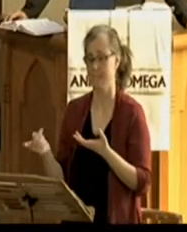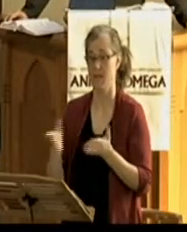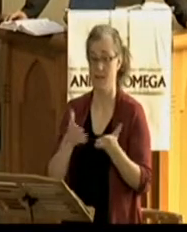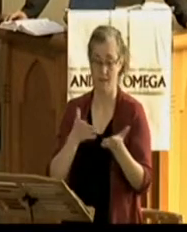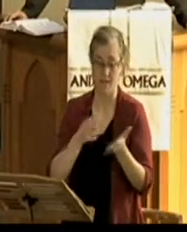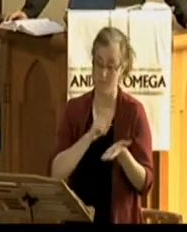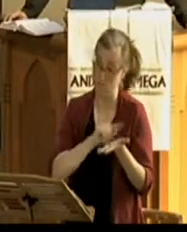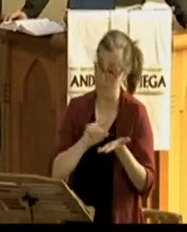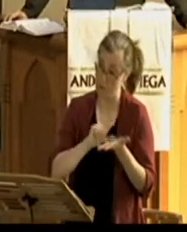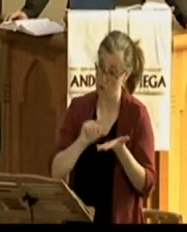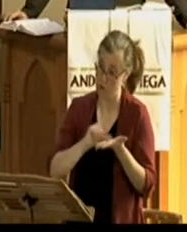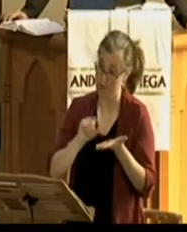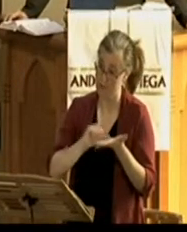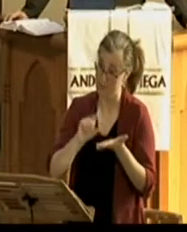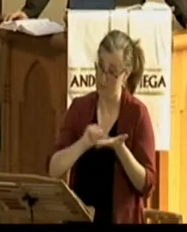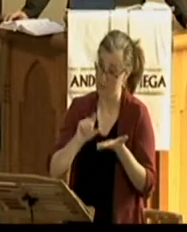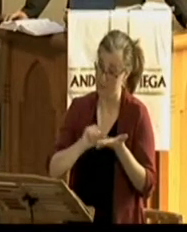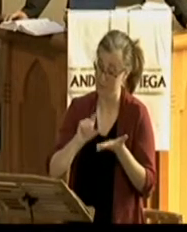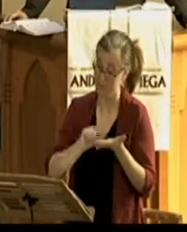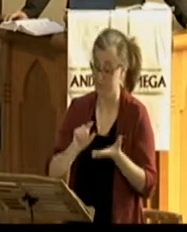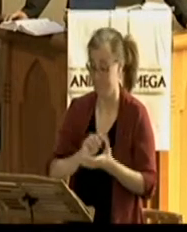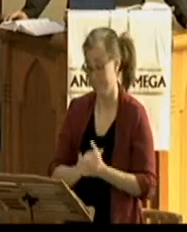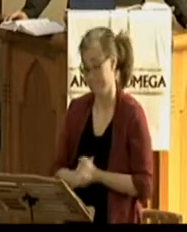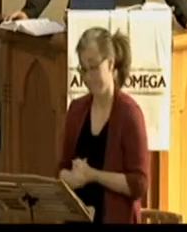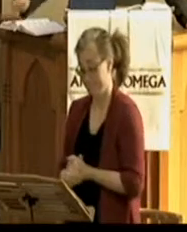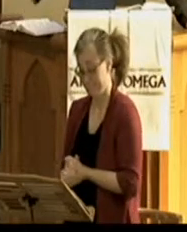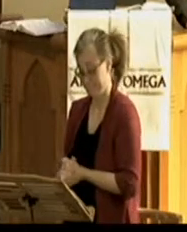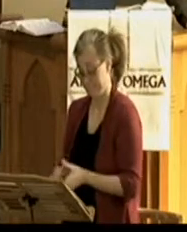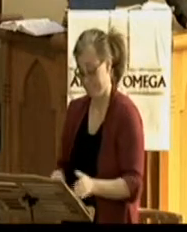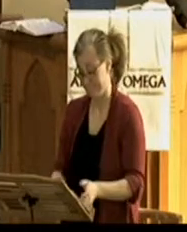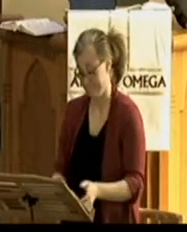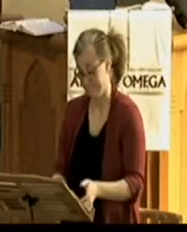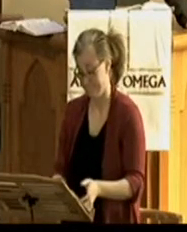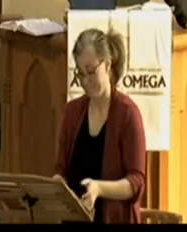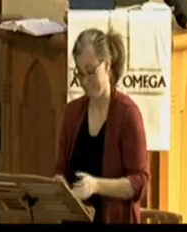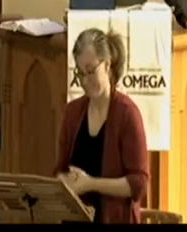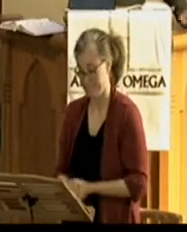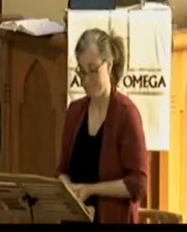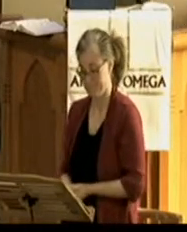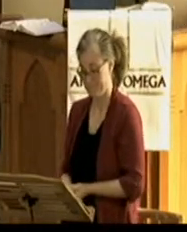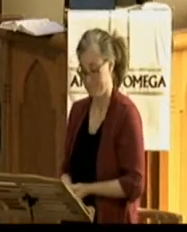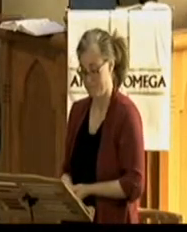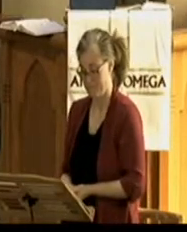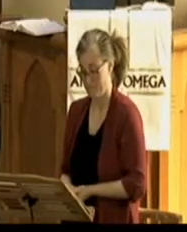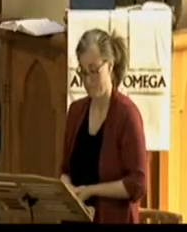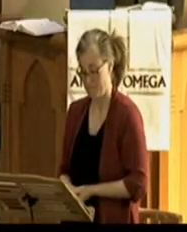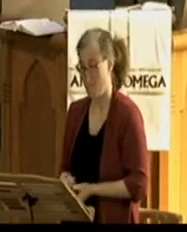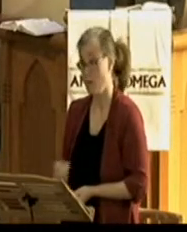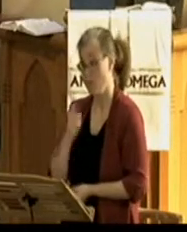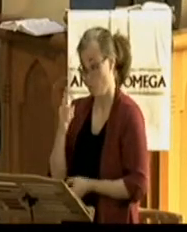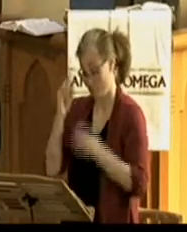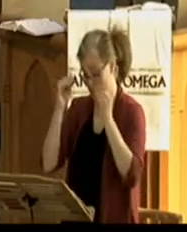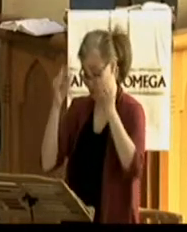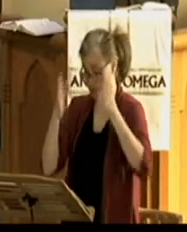He set out to destroy Christianity. was going to write a book about it in fact. And particularly attacking the resurrection of Jesus Christ.